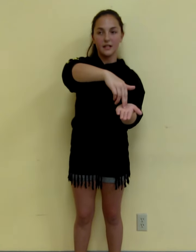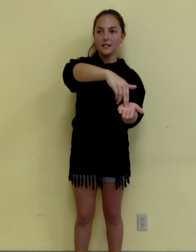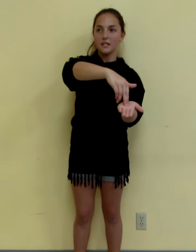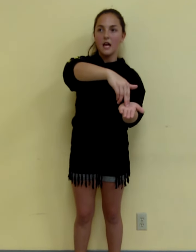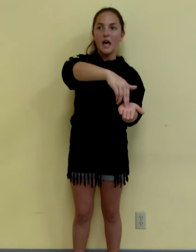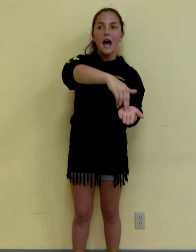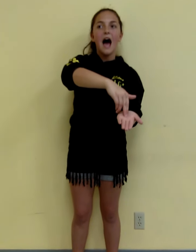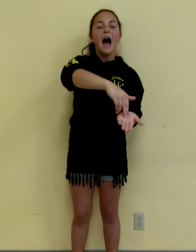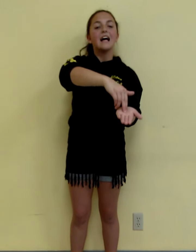this.